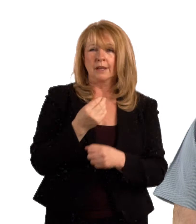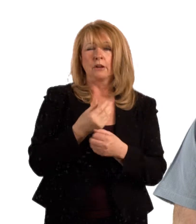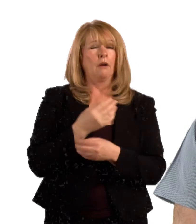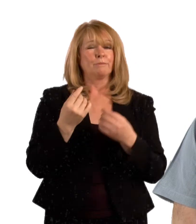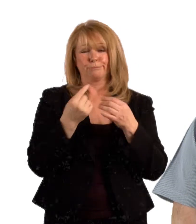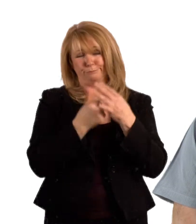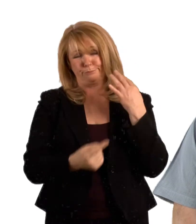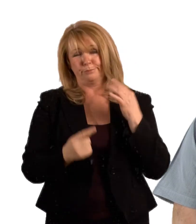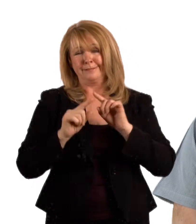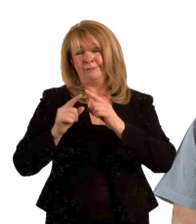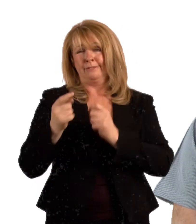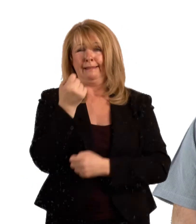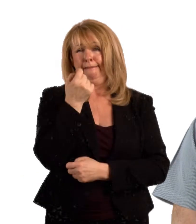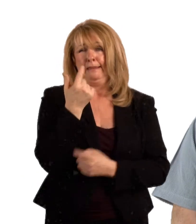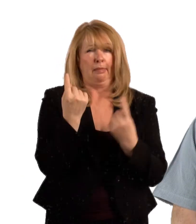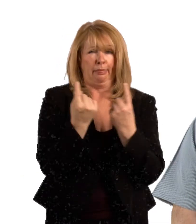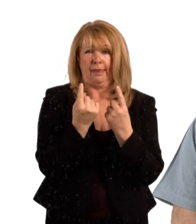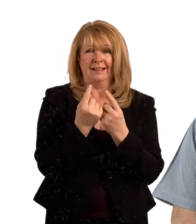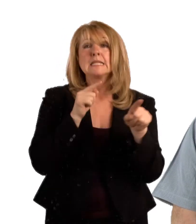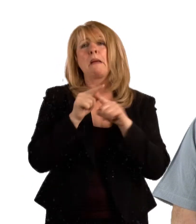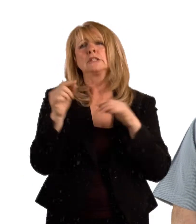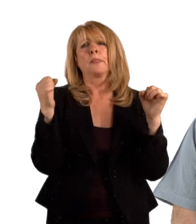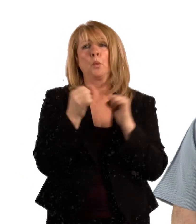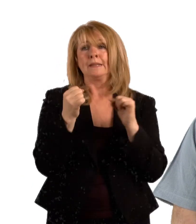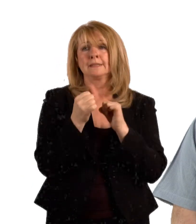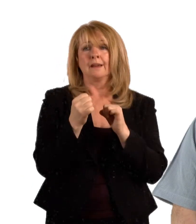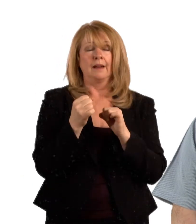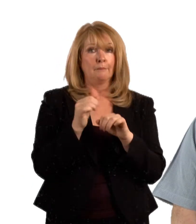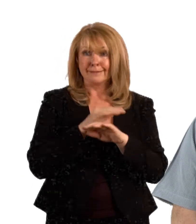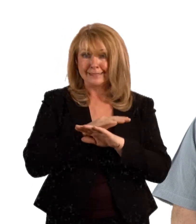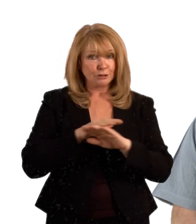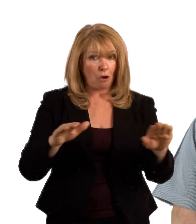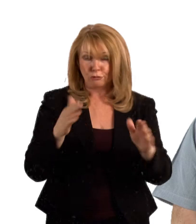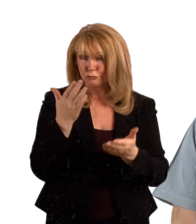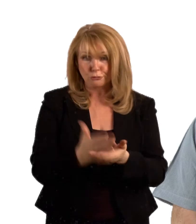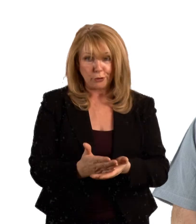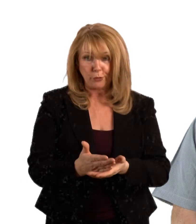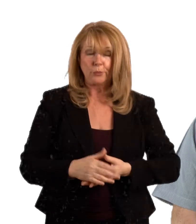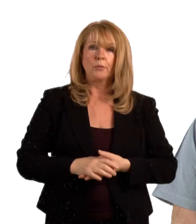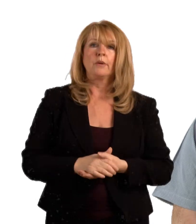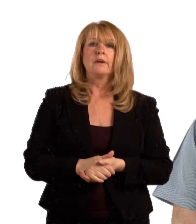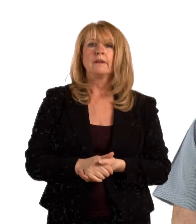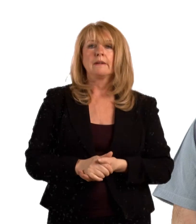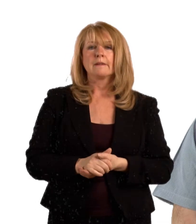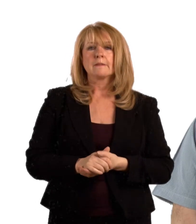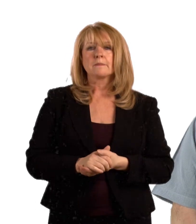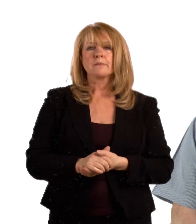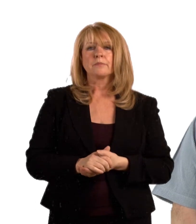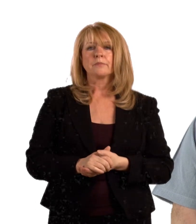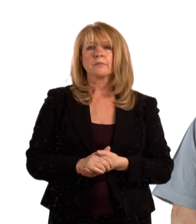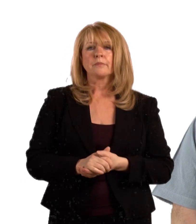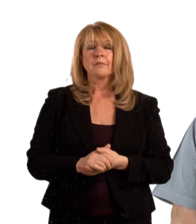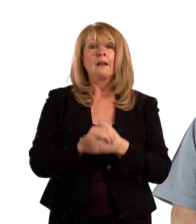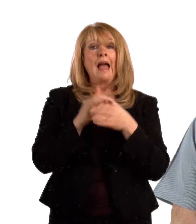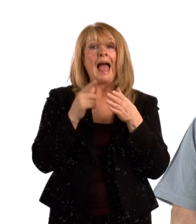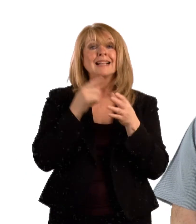months. The reality is that antibiotics aren't going to help with these illnesses since many will be viral illnesses. The